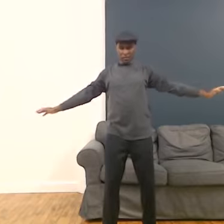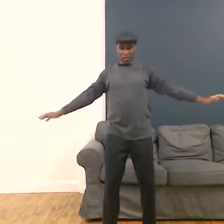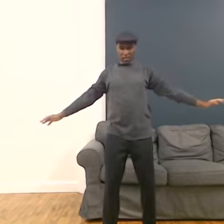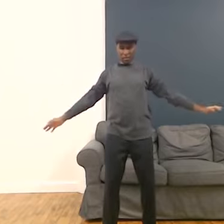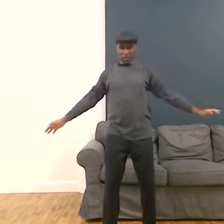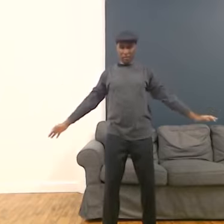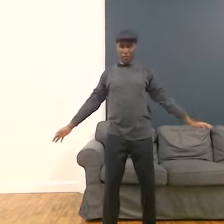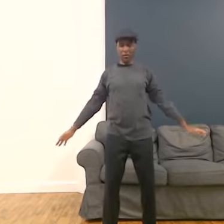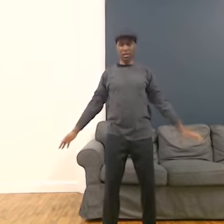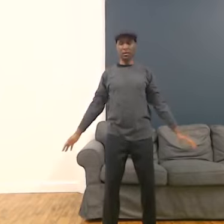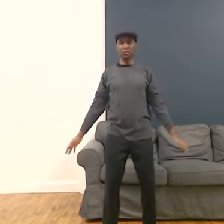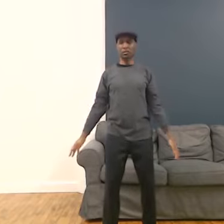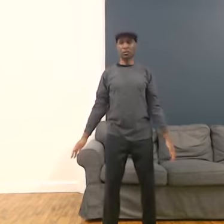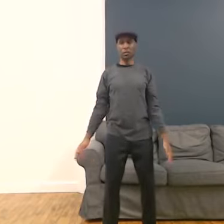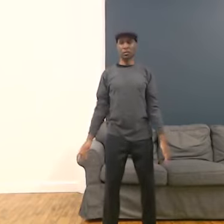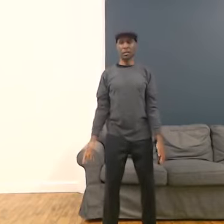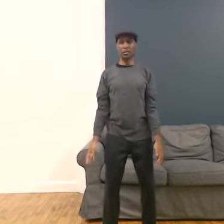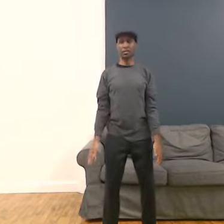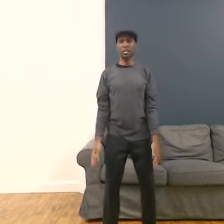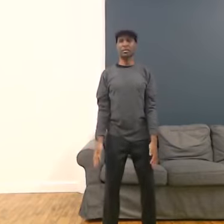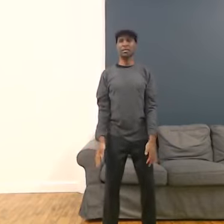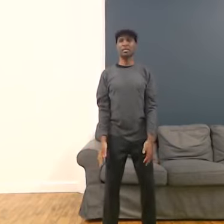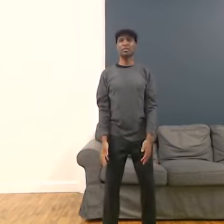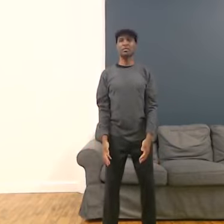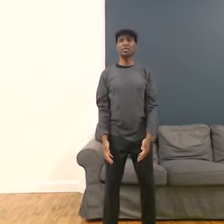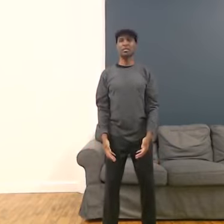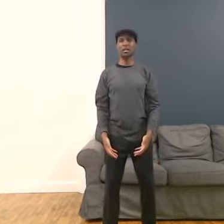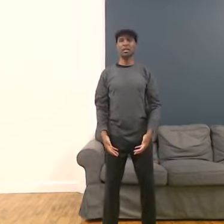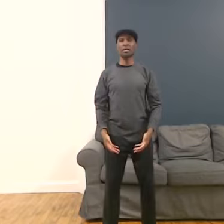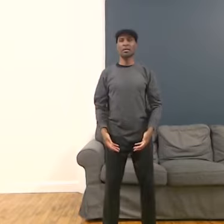Let's do that one more time. Then we'll incorporate the side bends. Here we go.